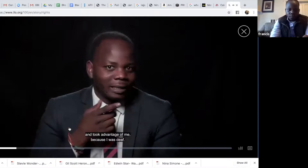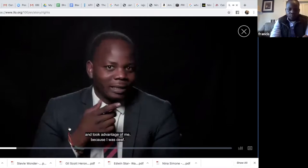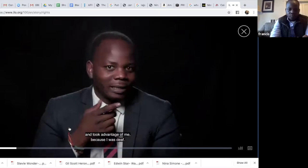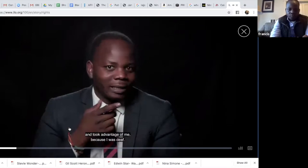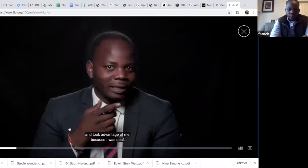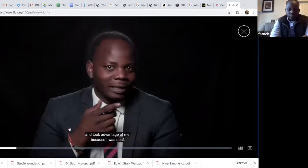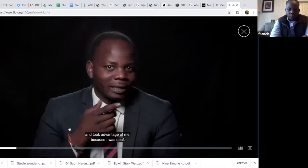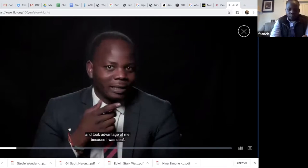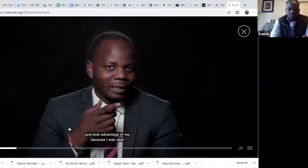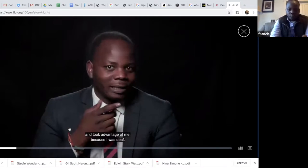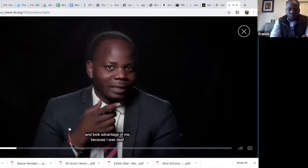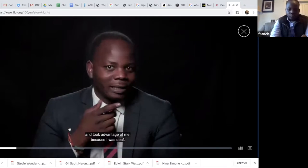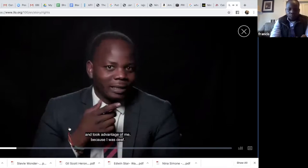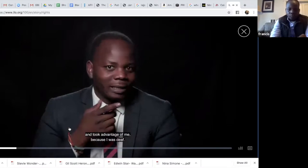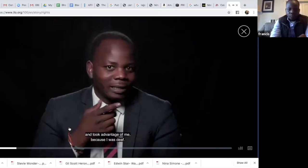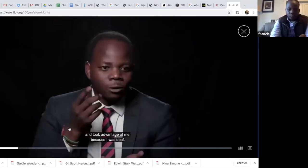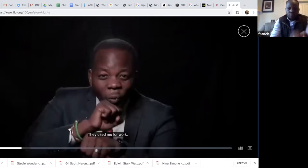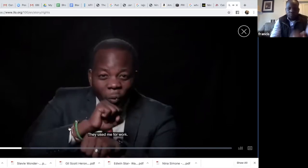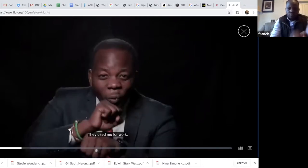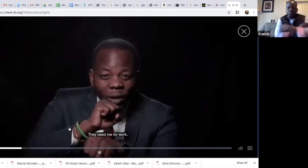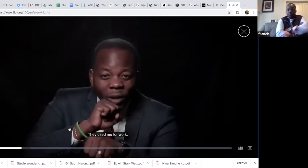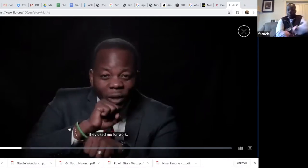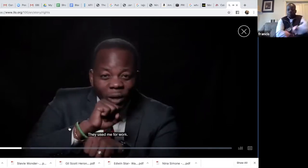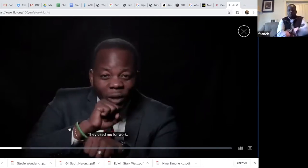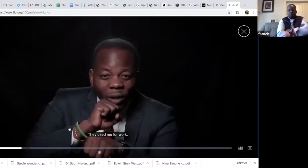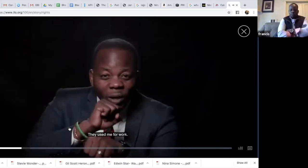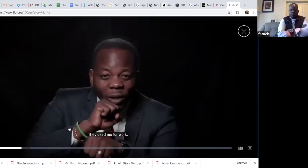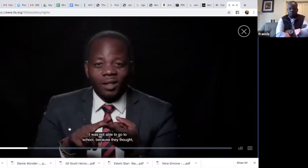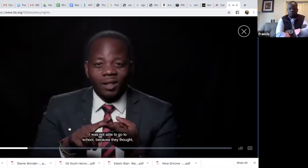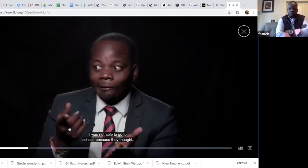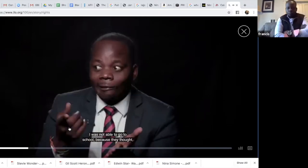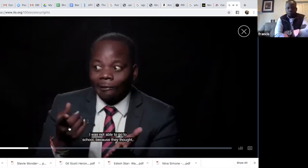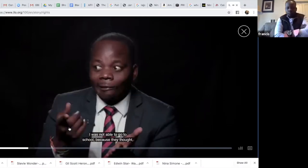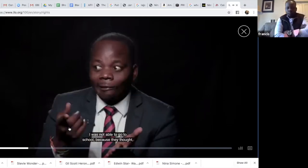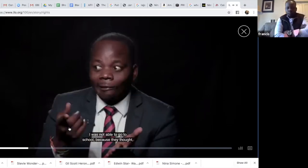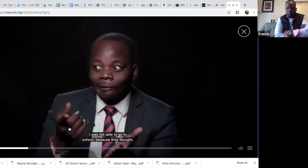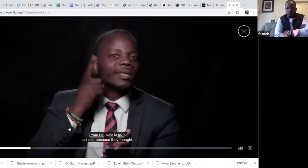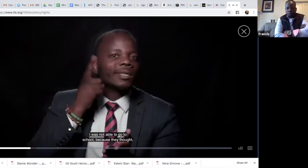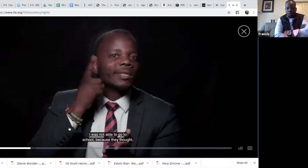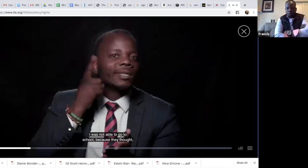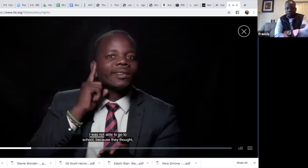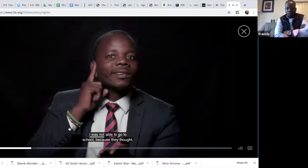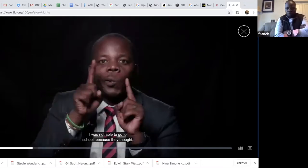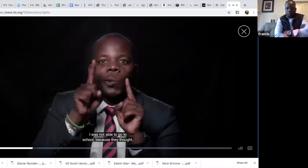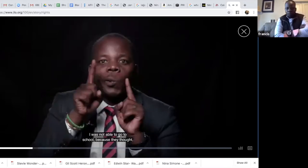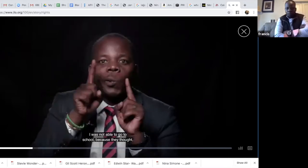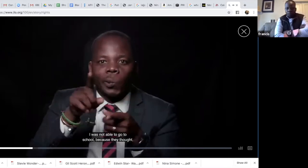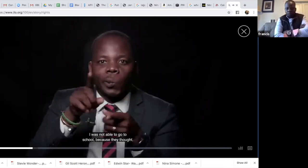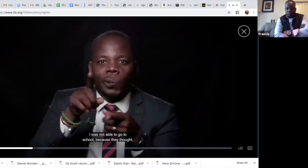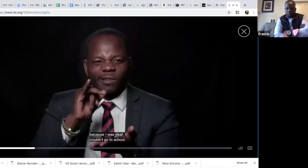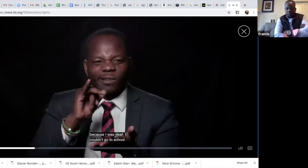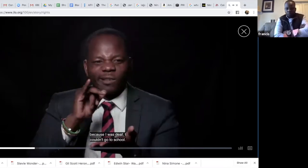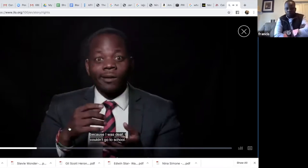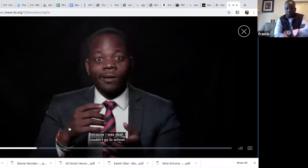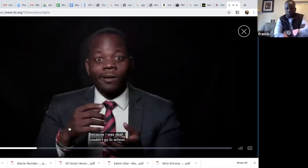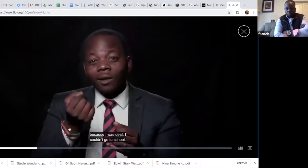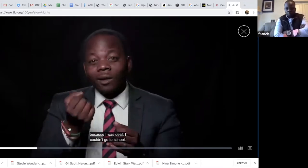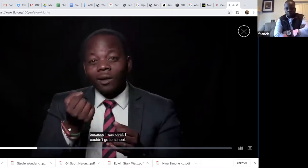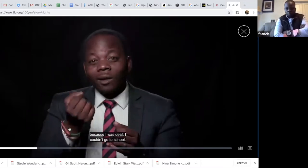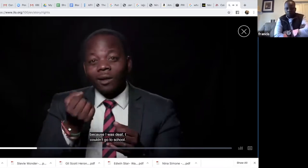and his life so he's just showing you the the video so that you can hopefully you can read it i wrote